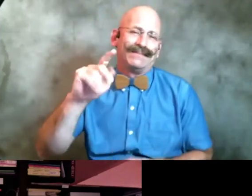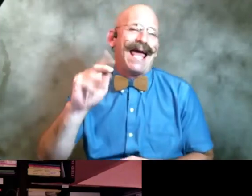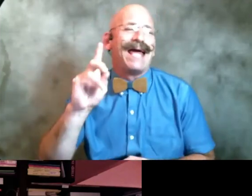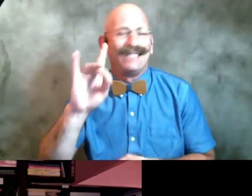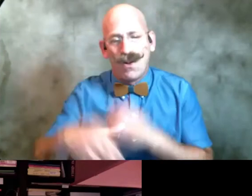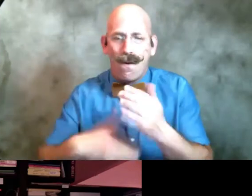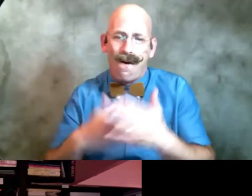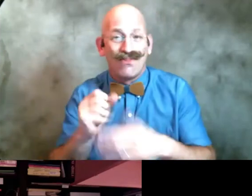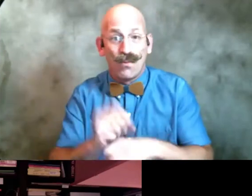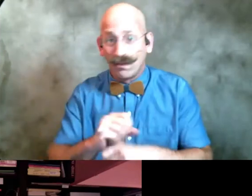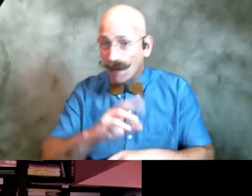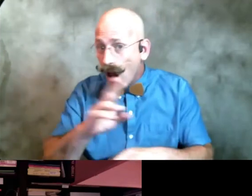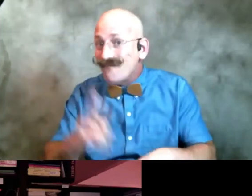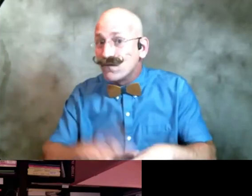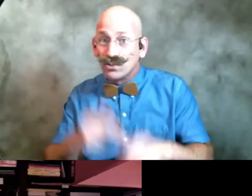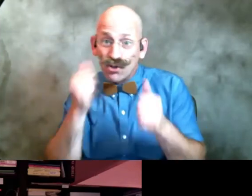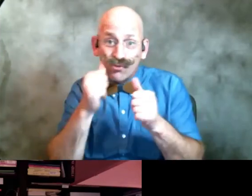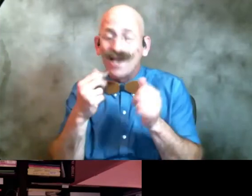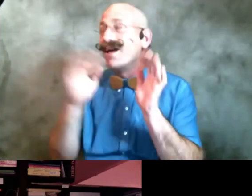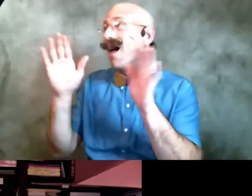girls called him hero daddy